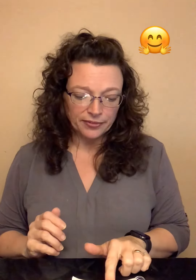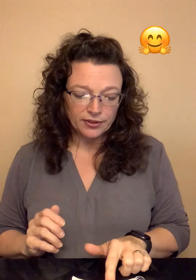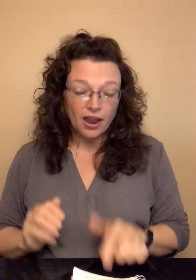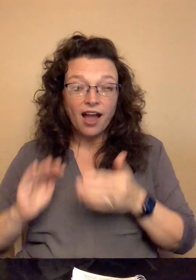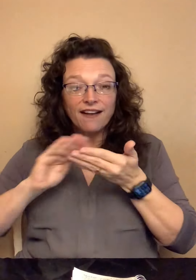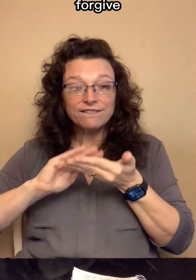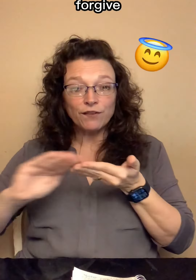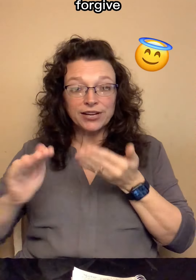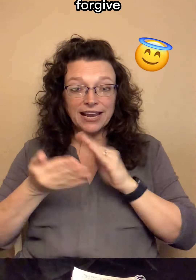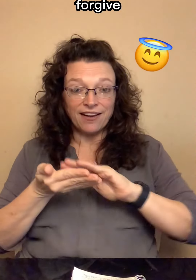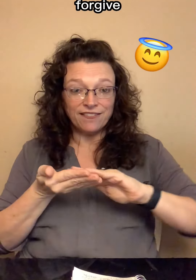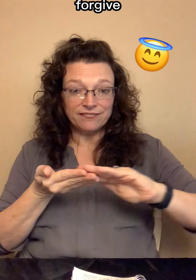Forgive.